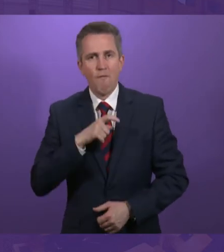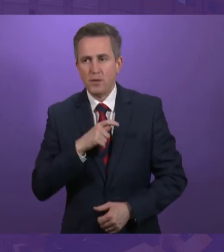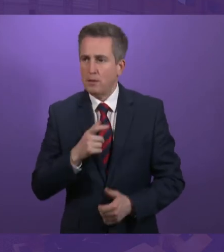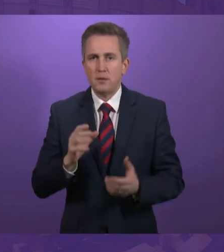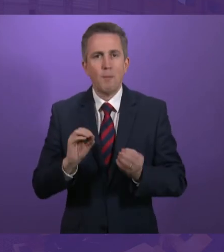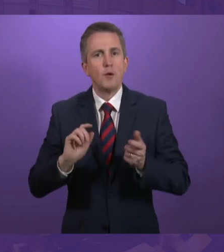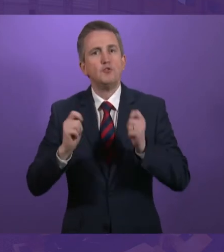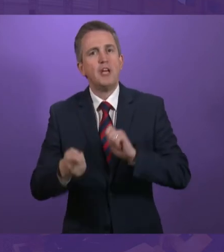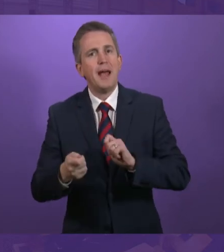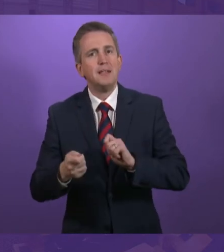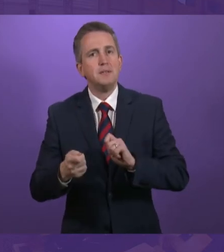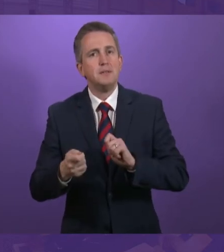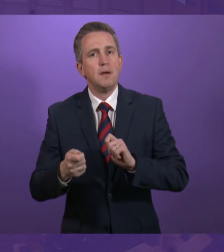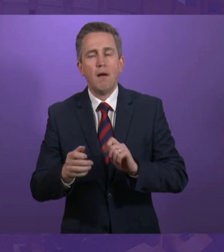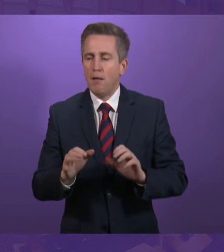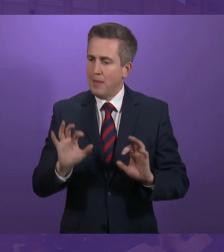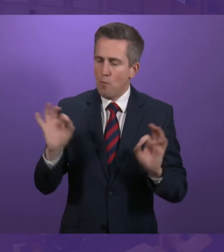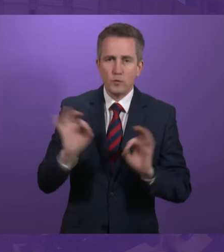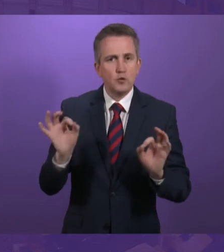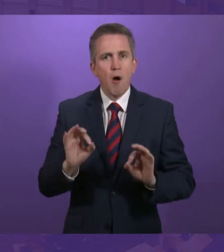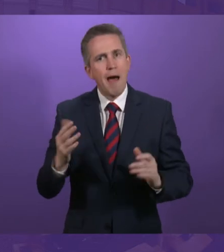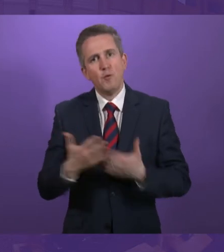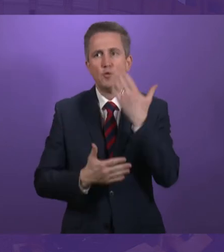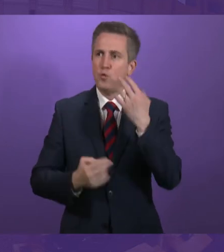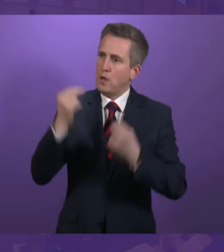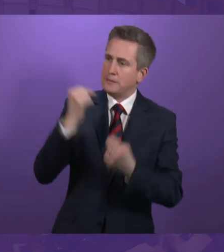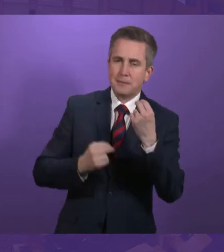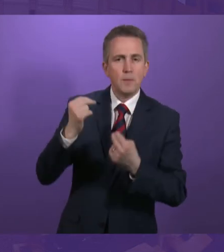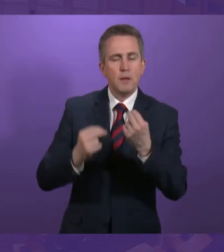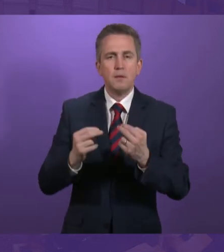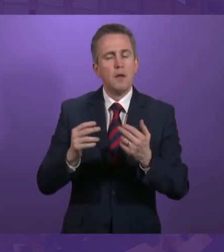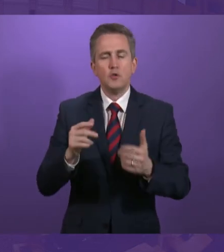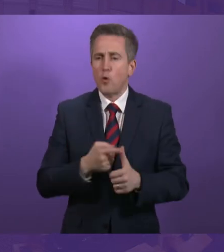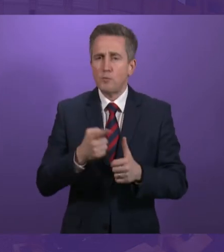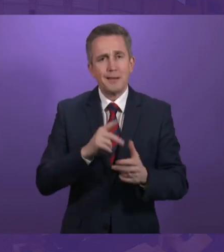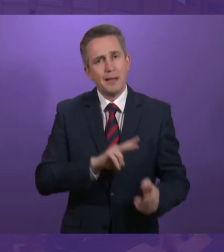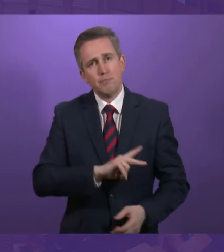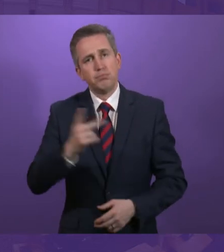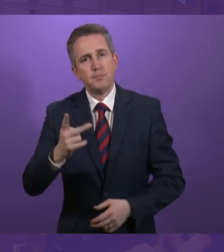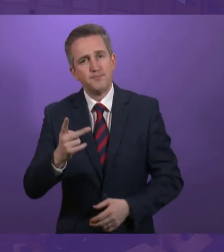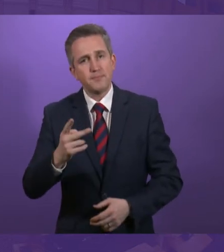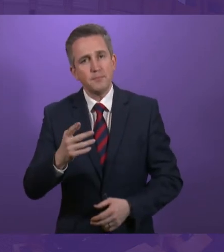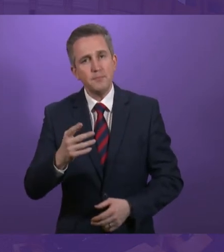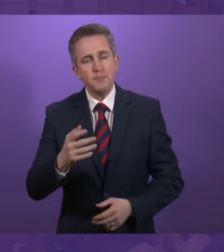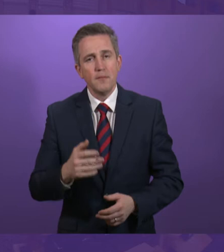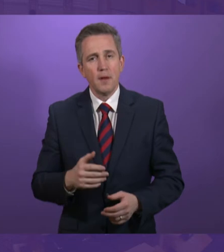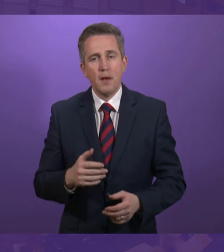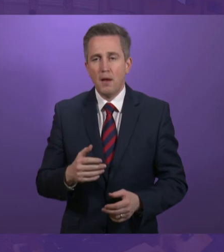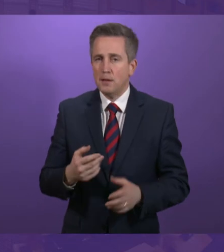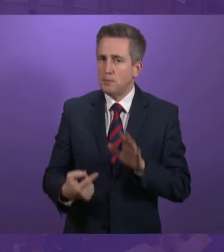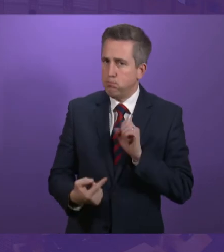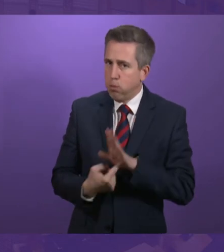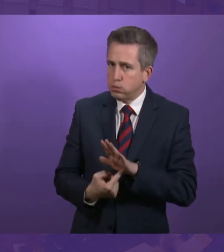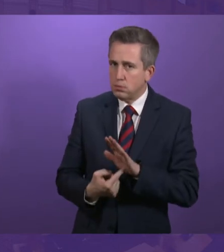they will not be subject to a face-to-face assessment. And the other aspect about not forcing people to reapply is very, very